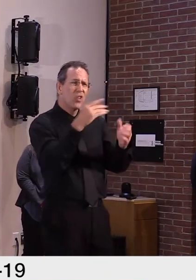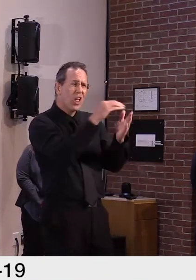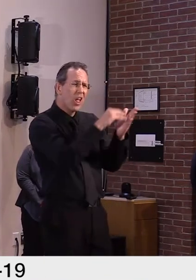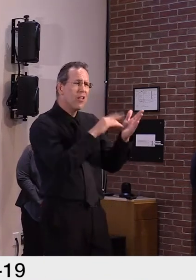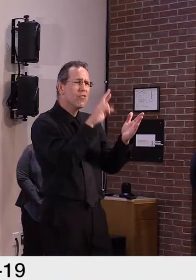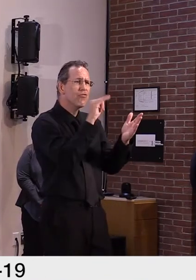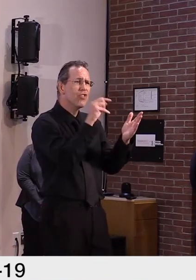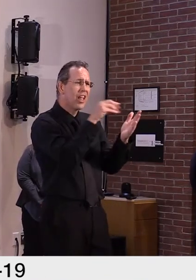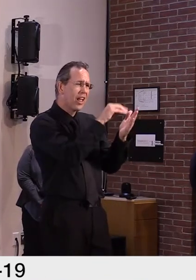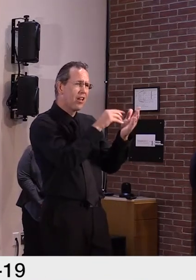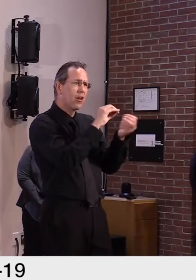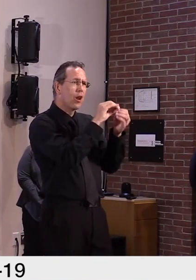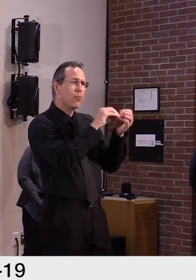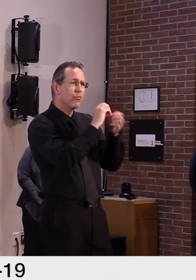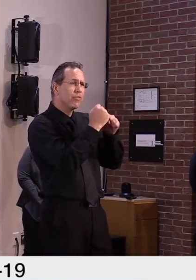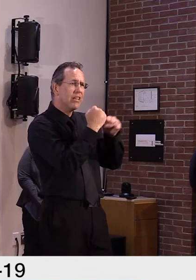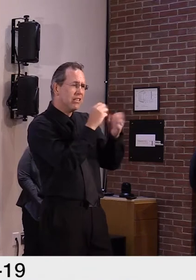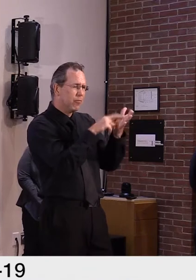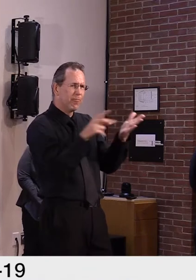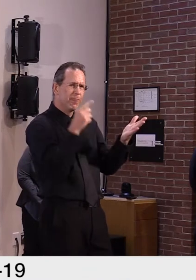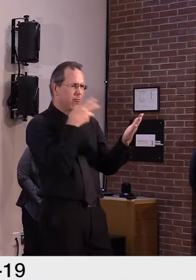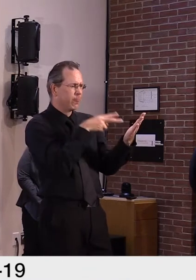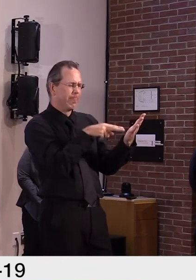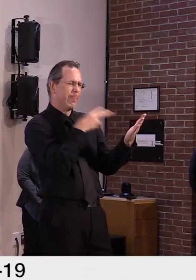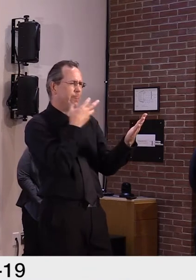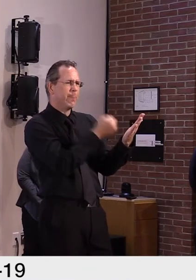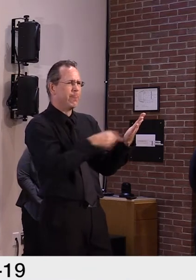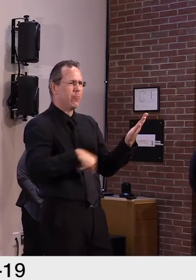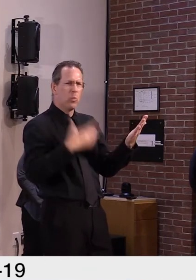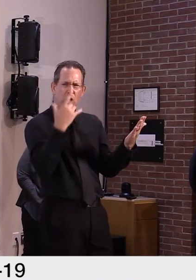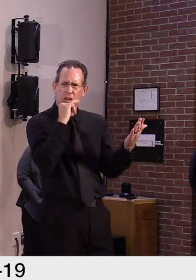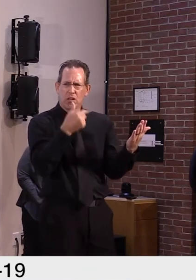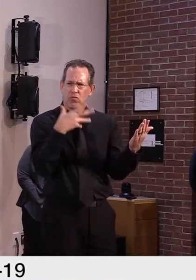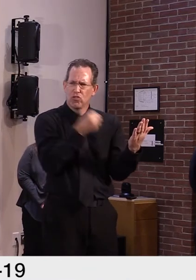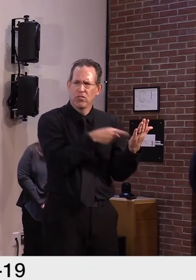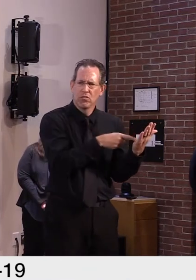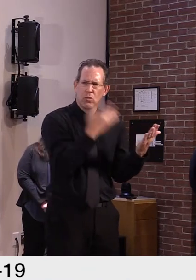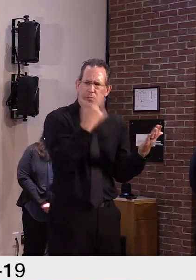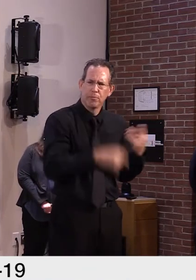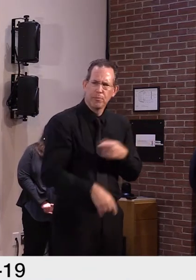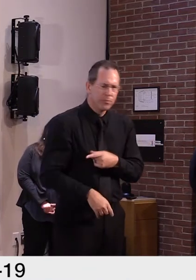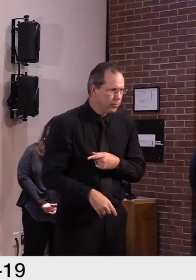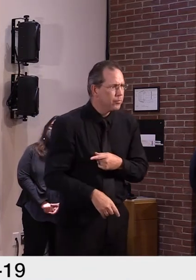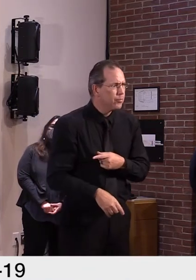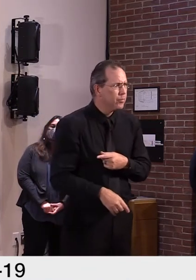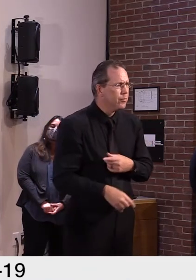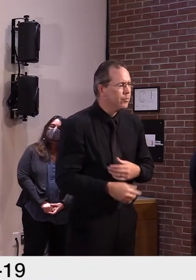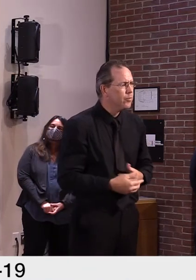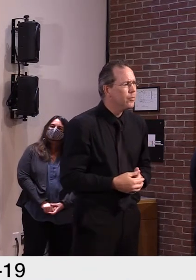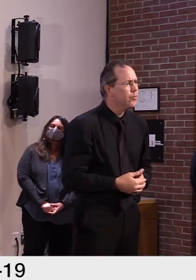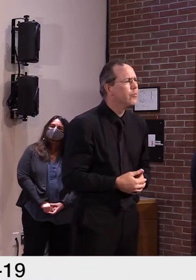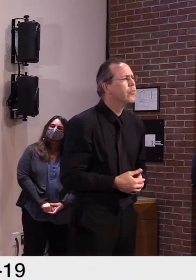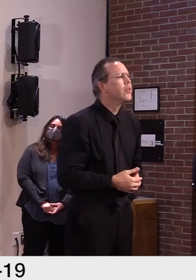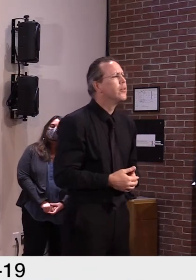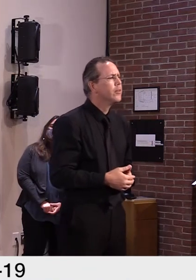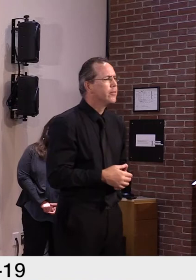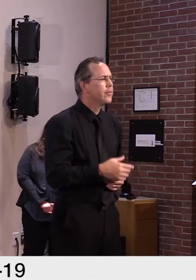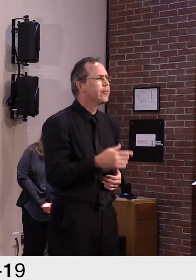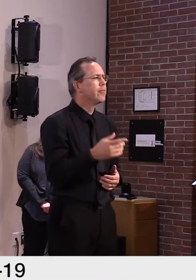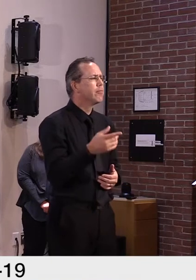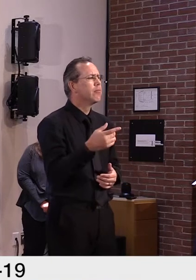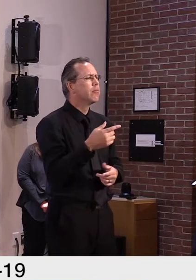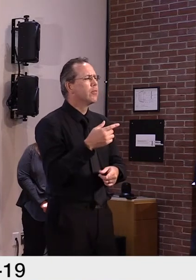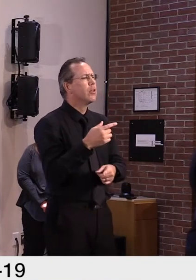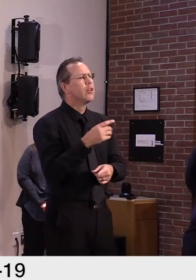Commissioner Harrington answer this because he does it more eloquently than I do. But it's based on how they